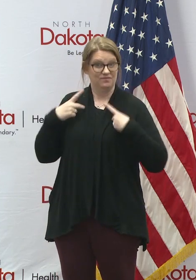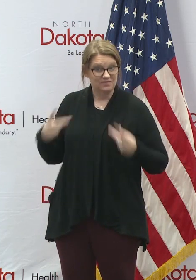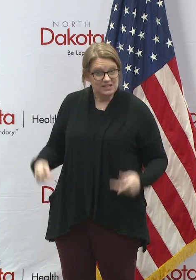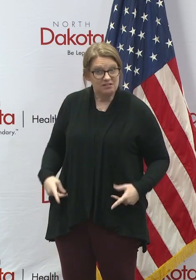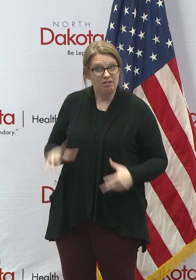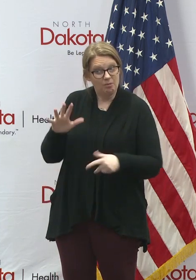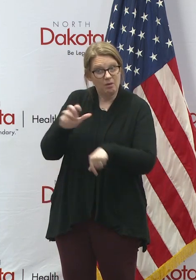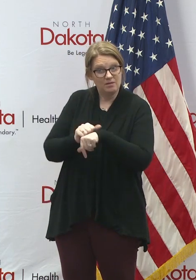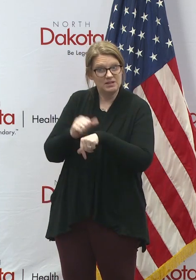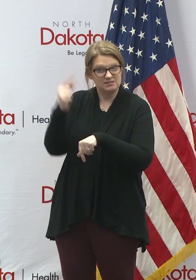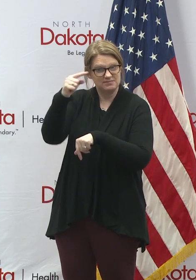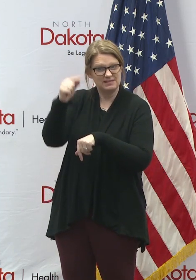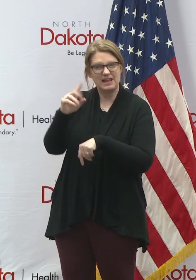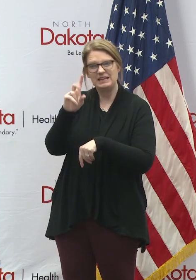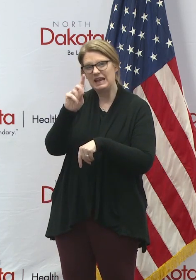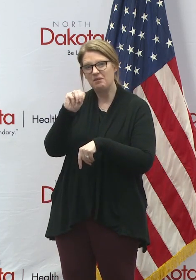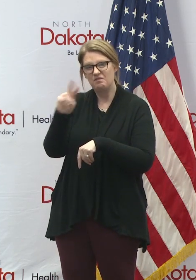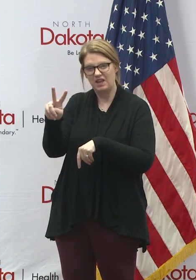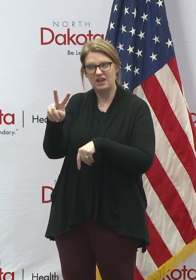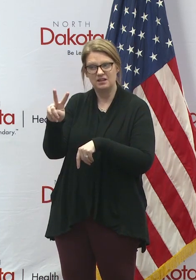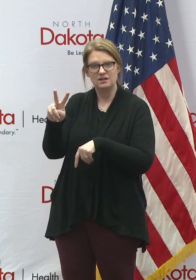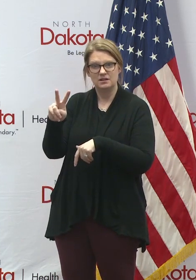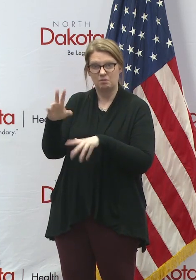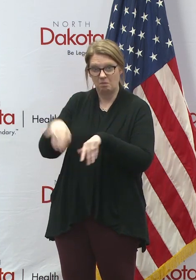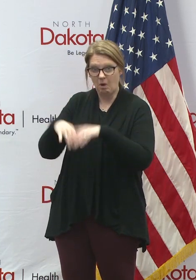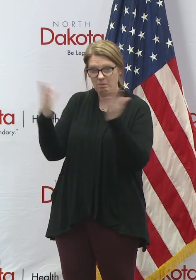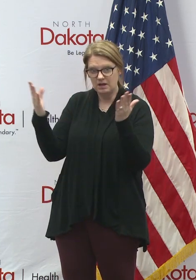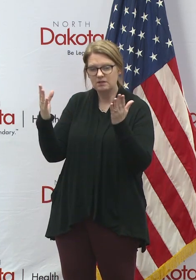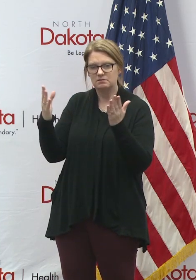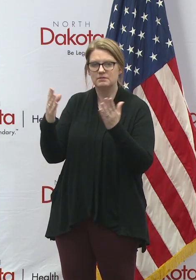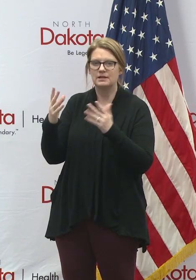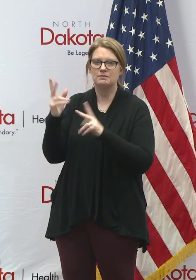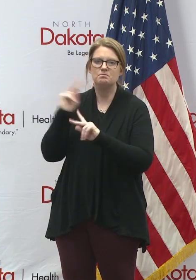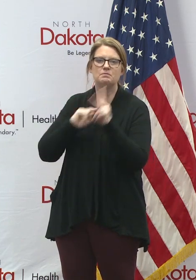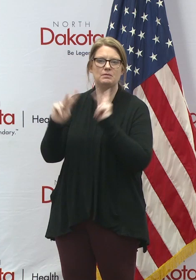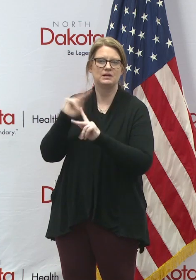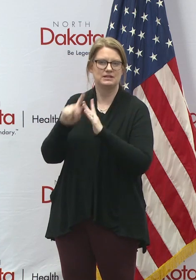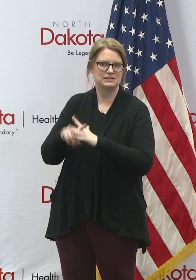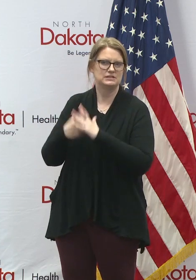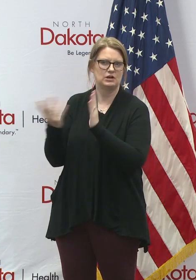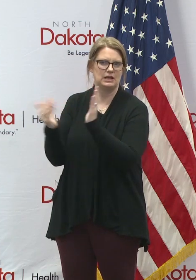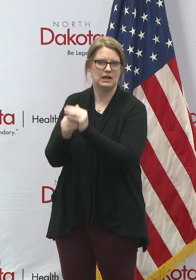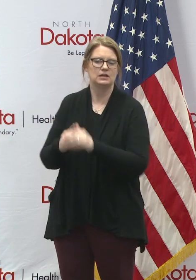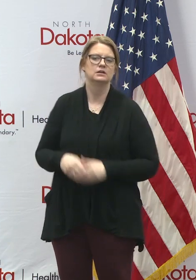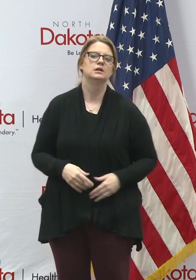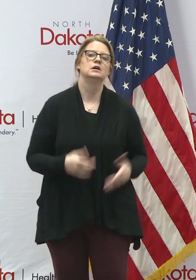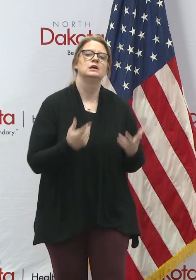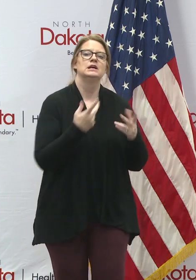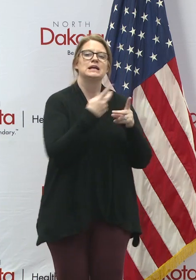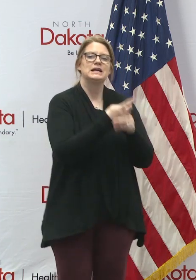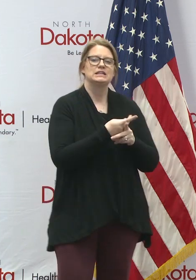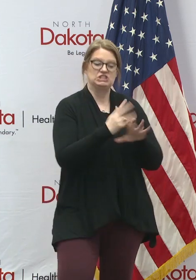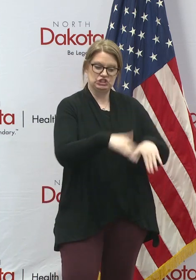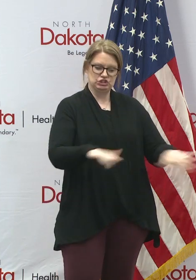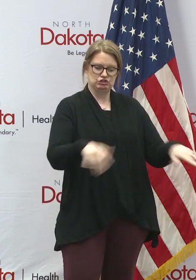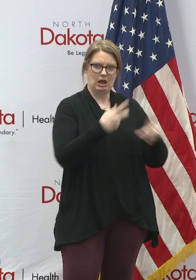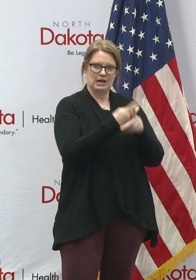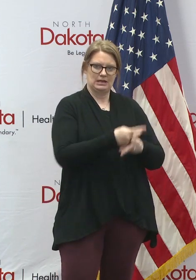appointments at our DMV locations. Next topic, childcare. As we announced on Monday,